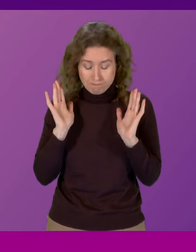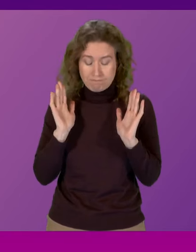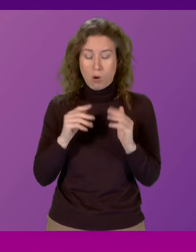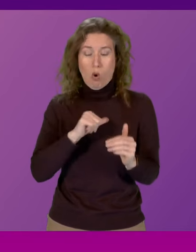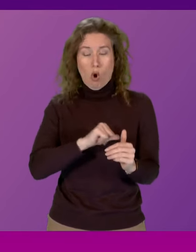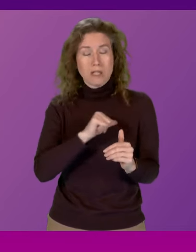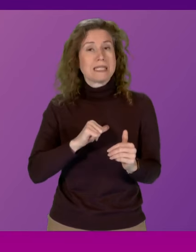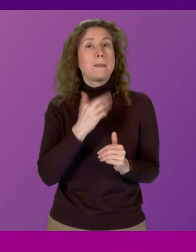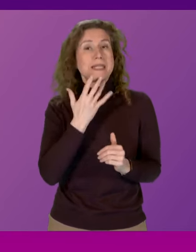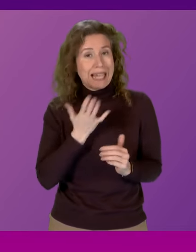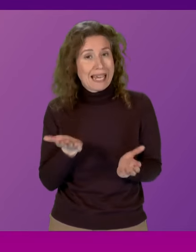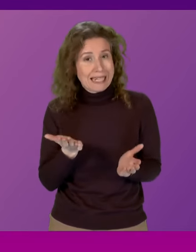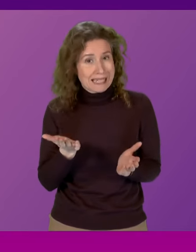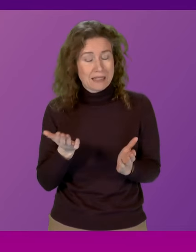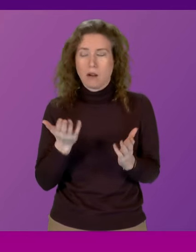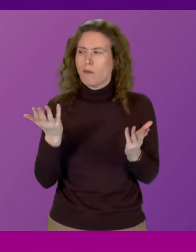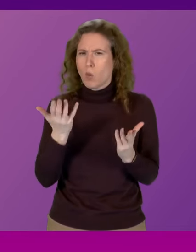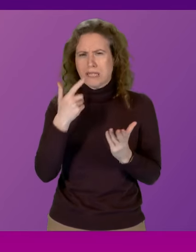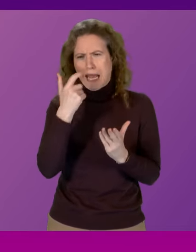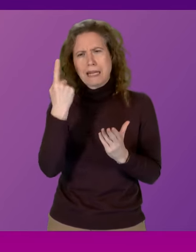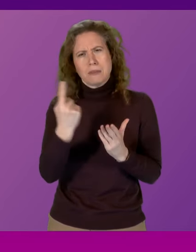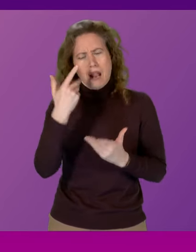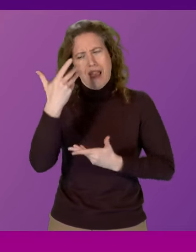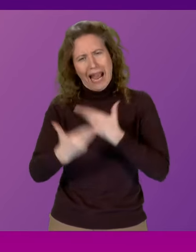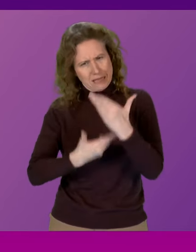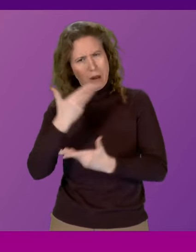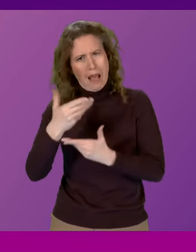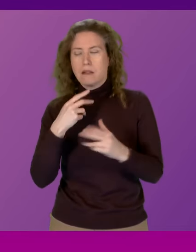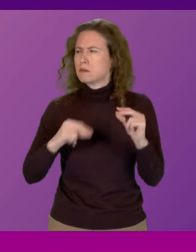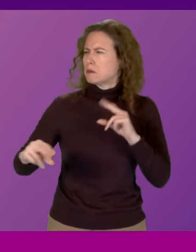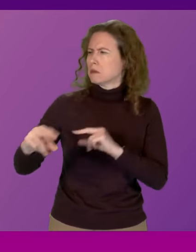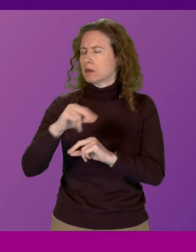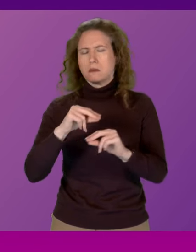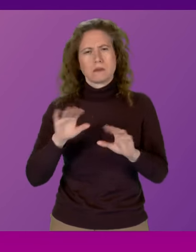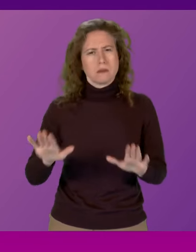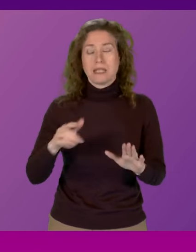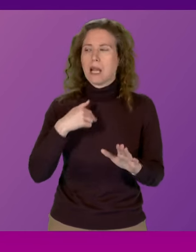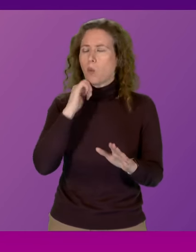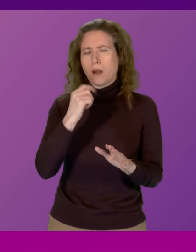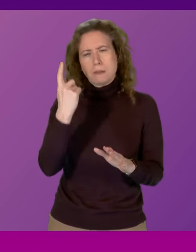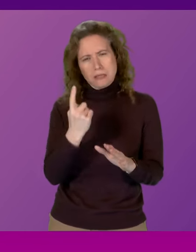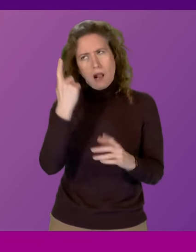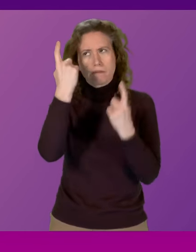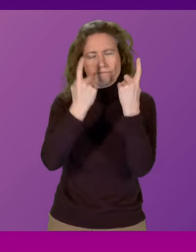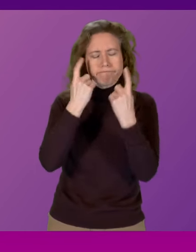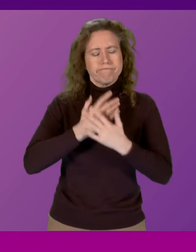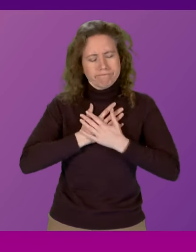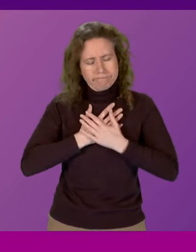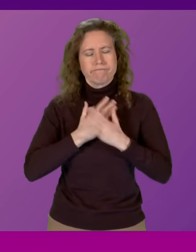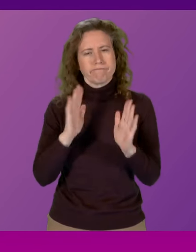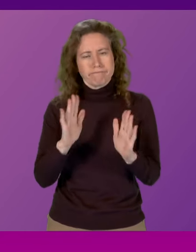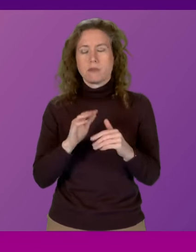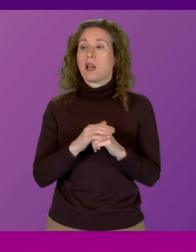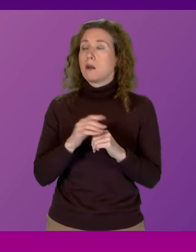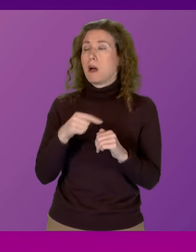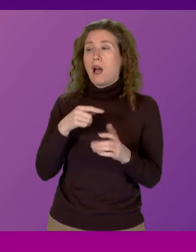mistake that has been made. And, of course, he will elaborate on that and certainly reflect on that. Let us hear the First Minister. Presenting